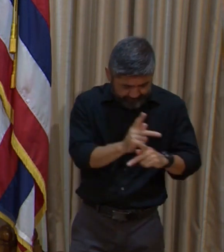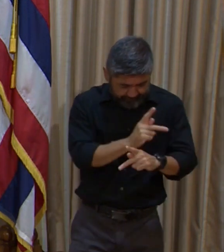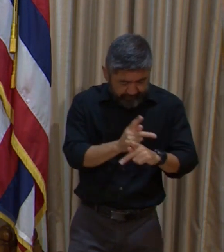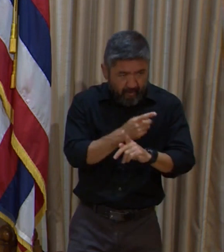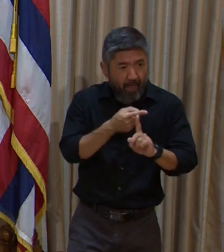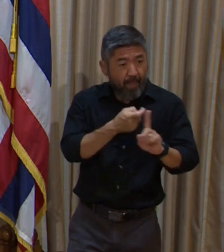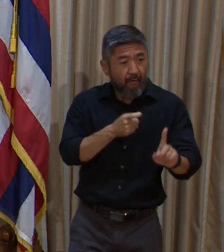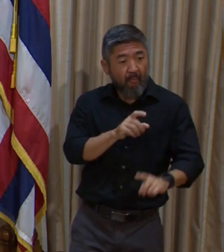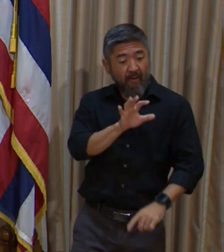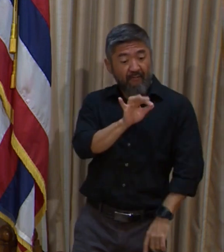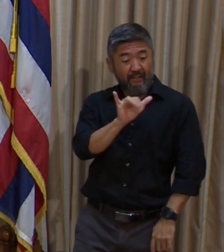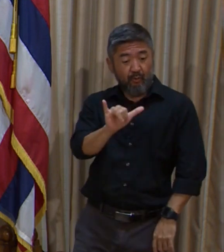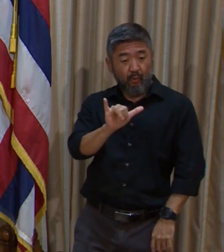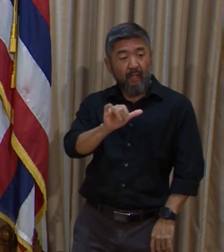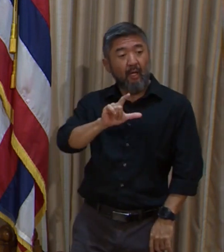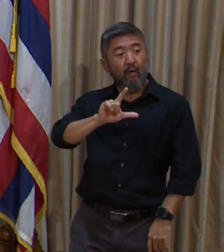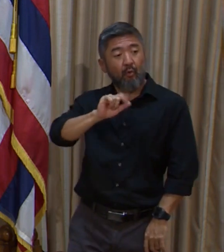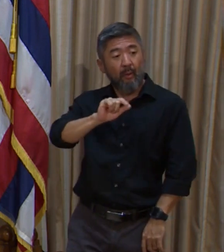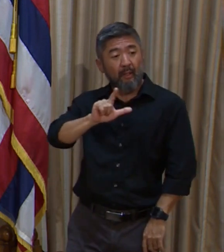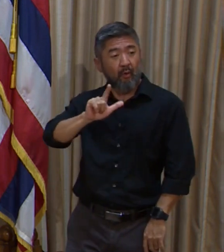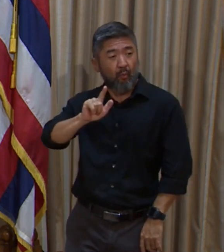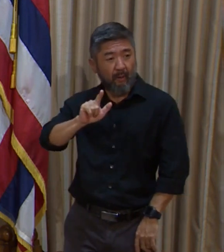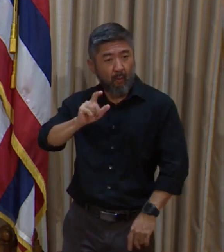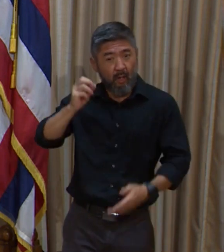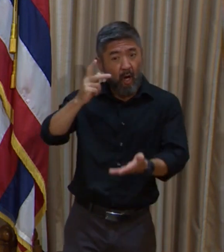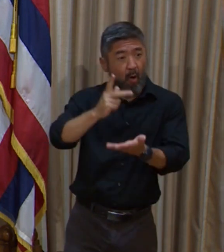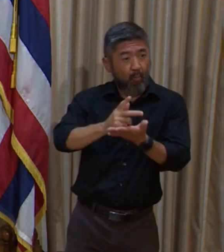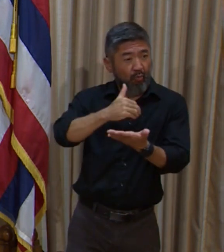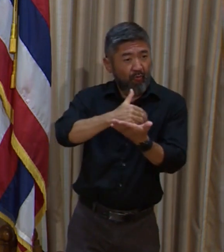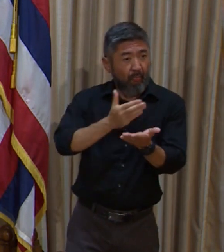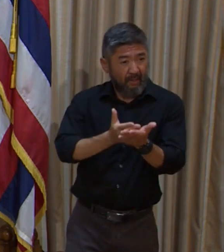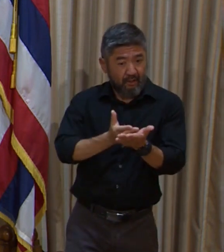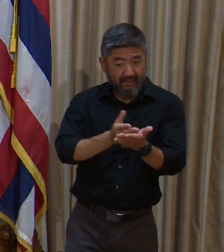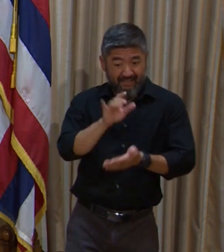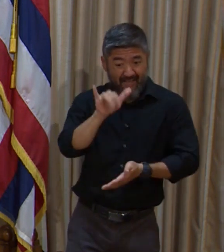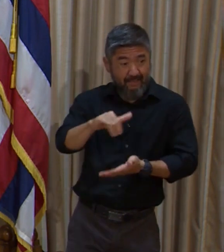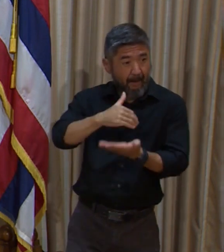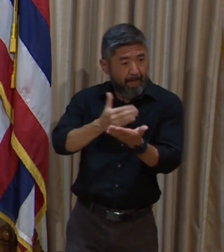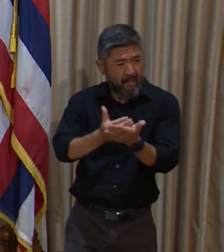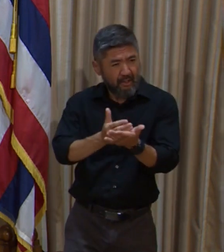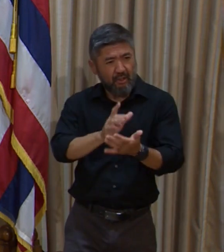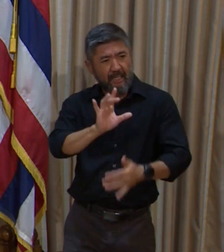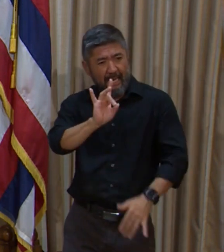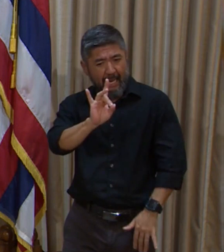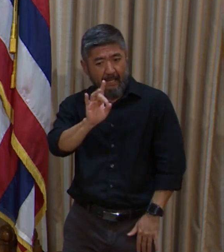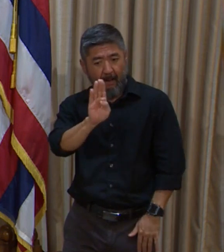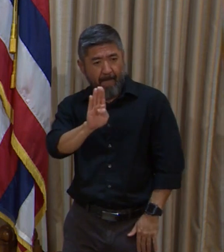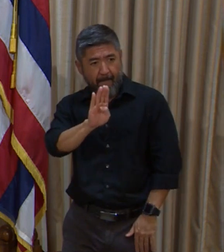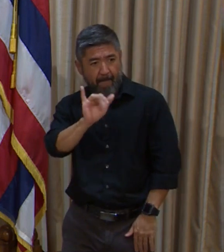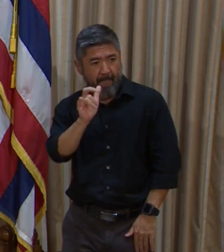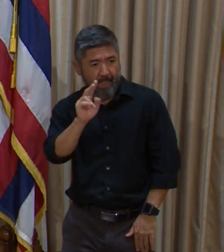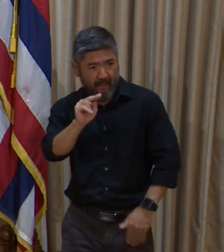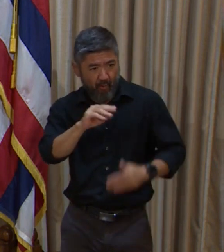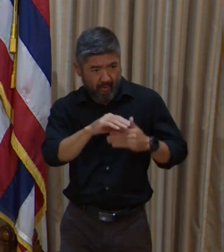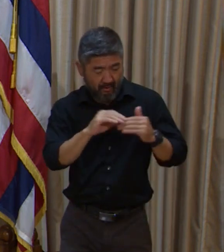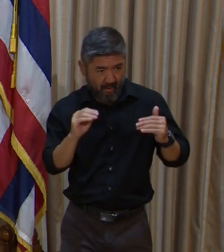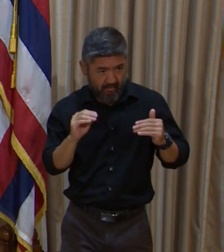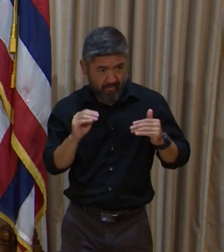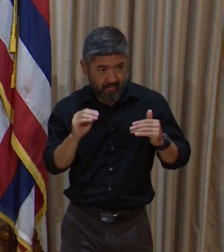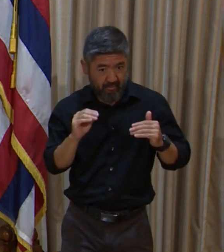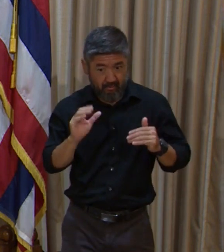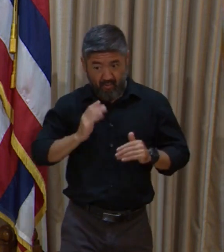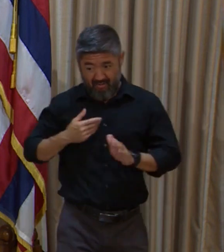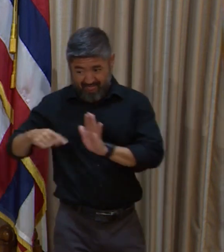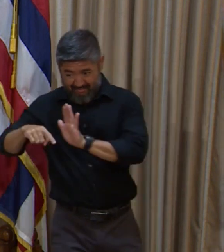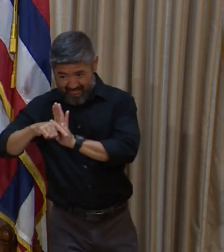21 approved budget, which is $8 billion. So the deficit is the difference between